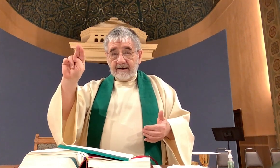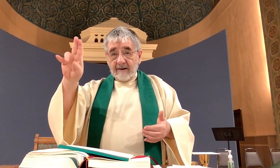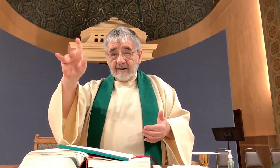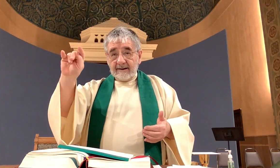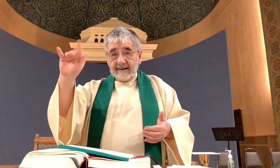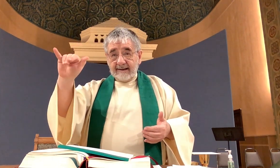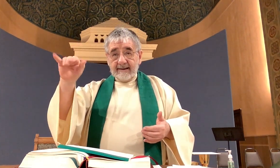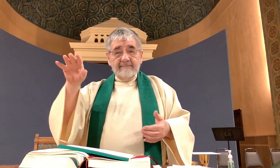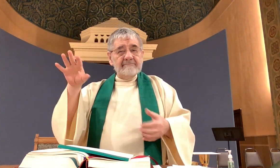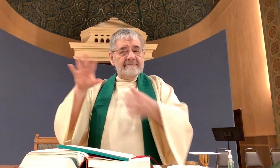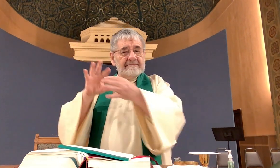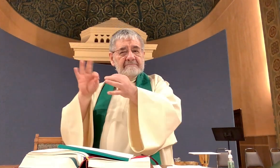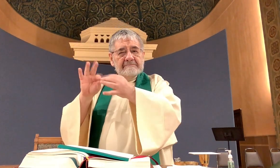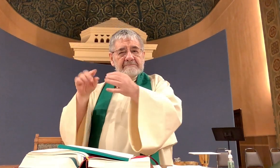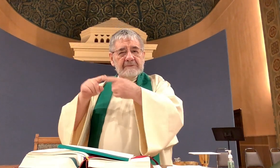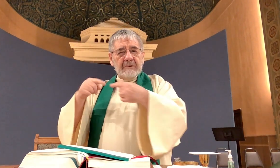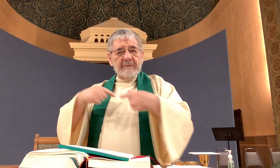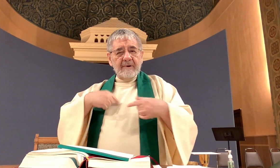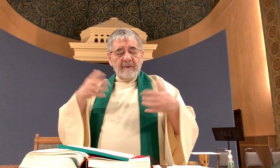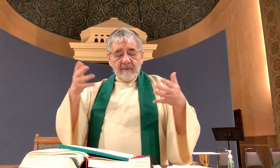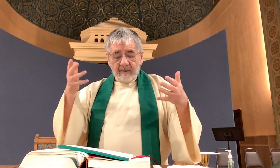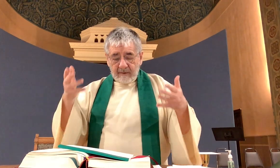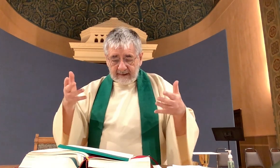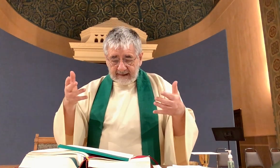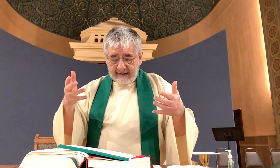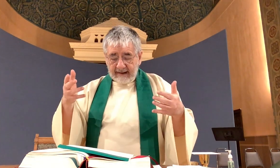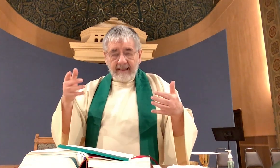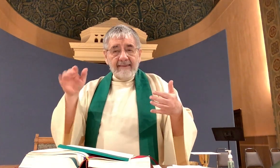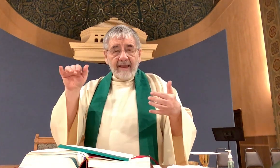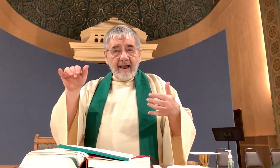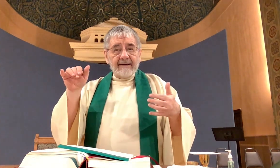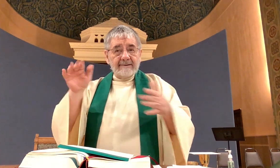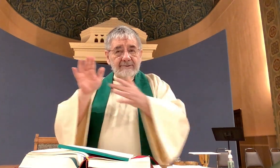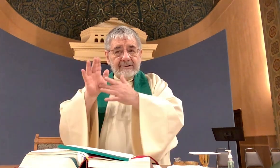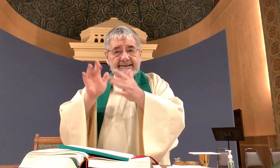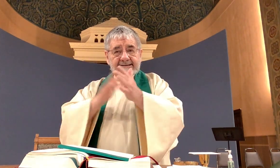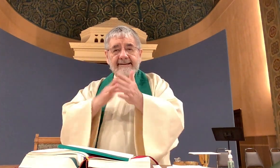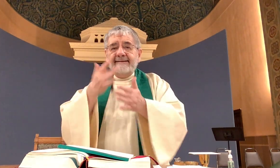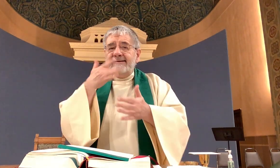explained to me that Jesus didn't like that.